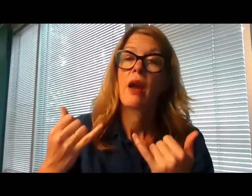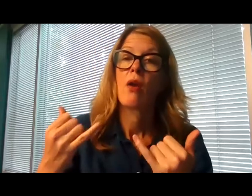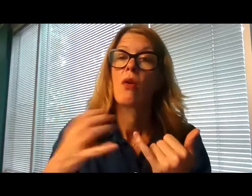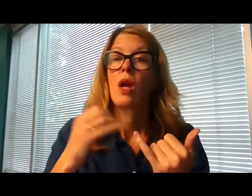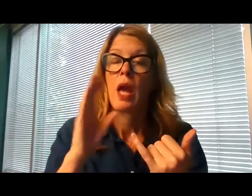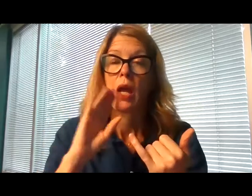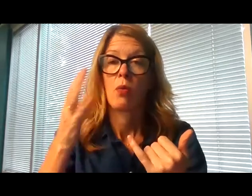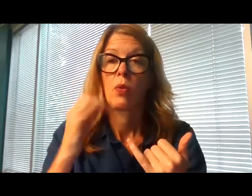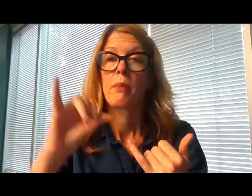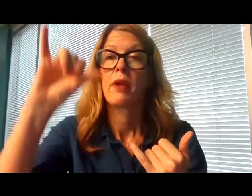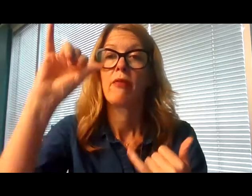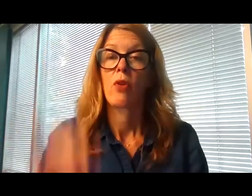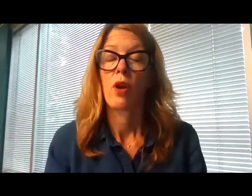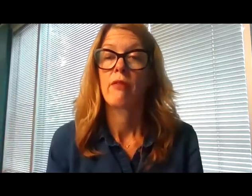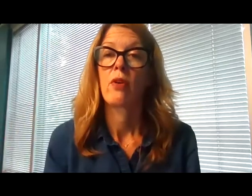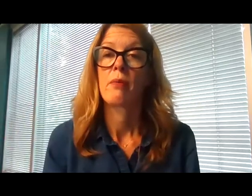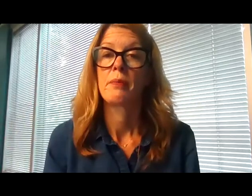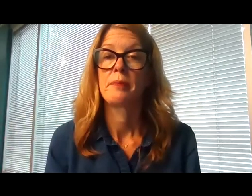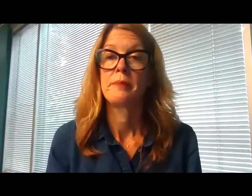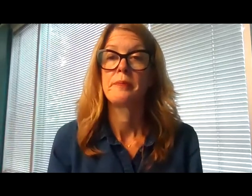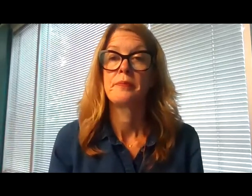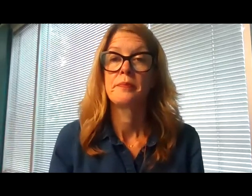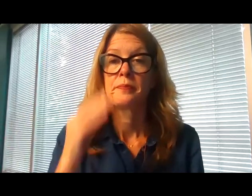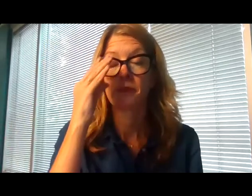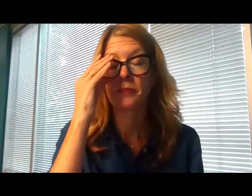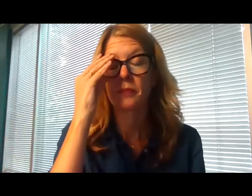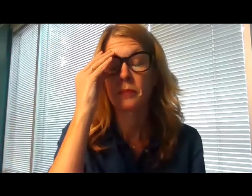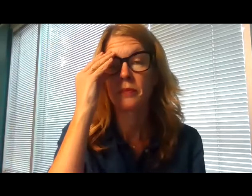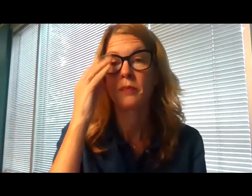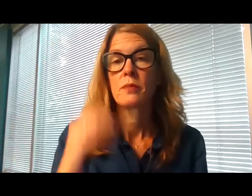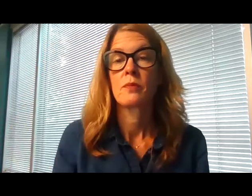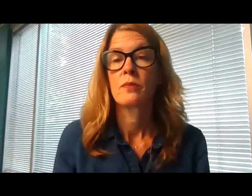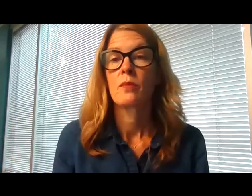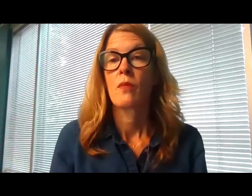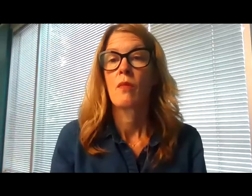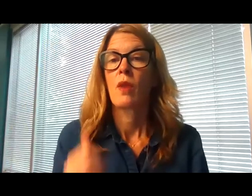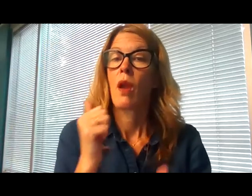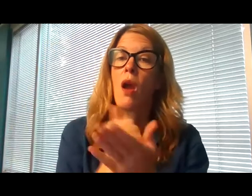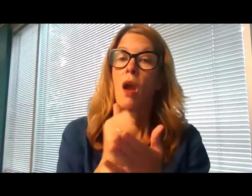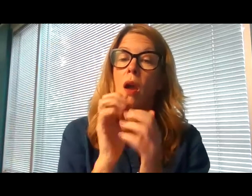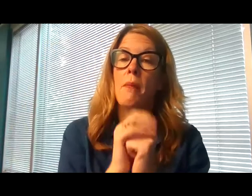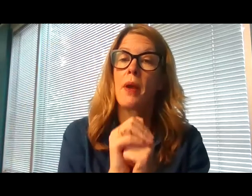now, and will be forever. Amen.